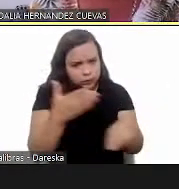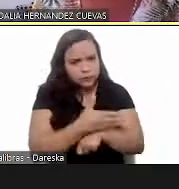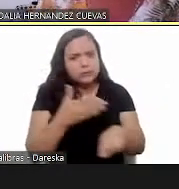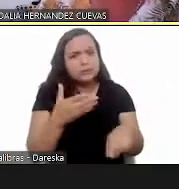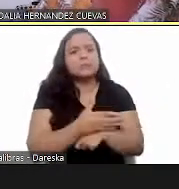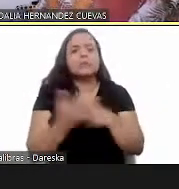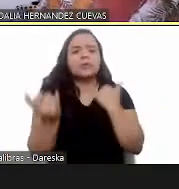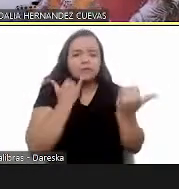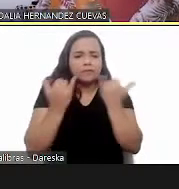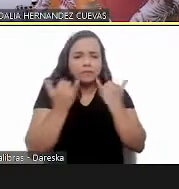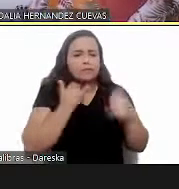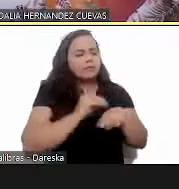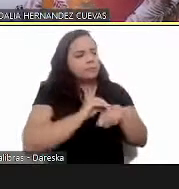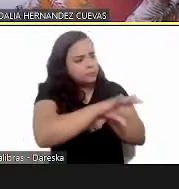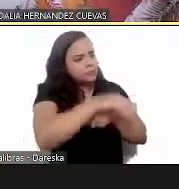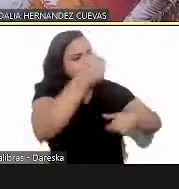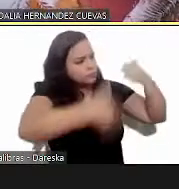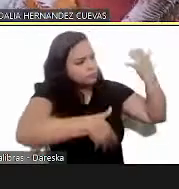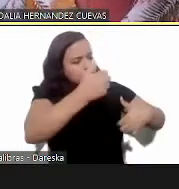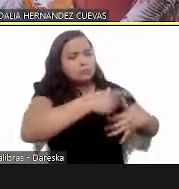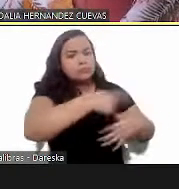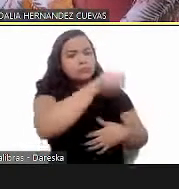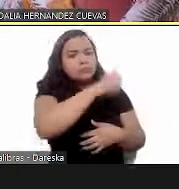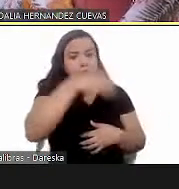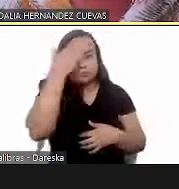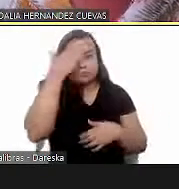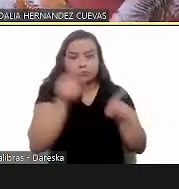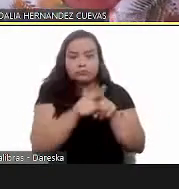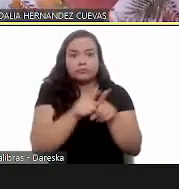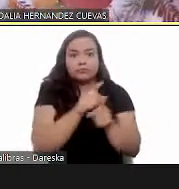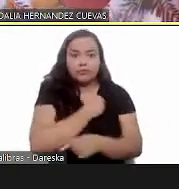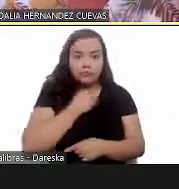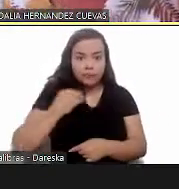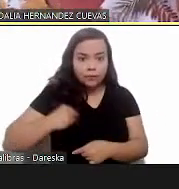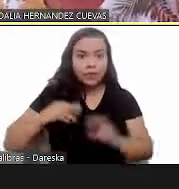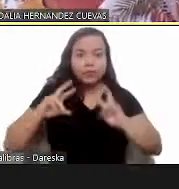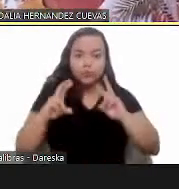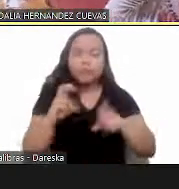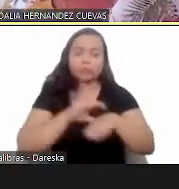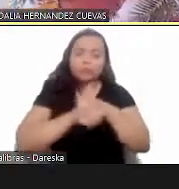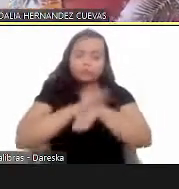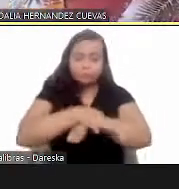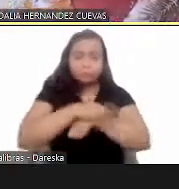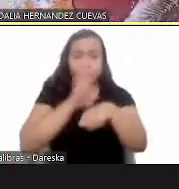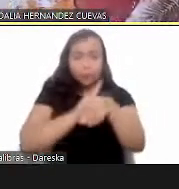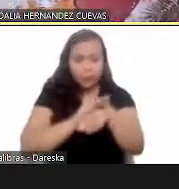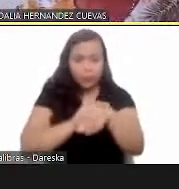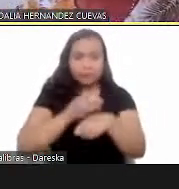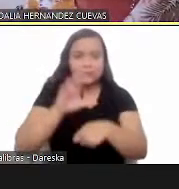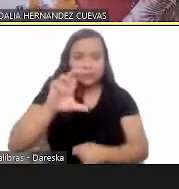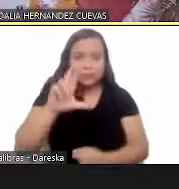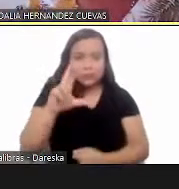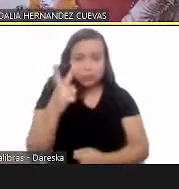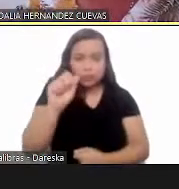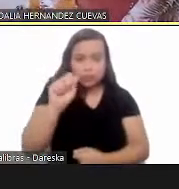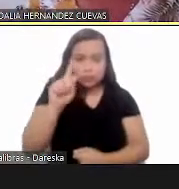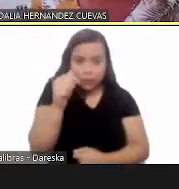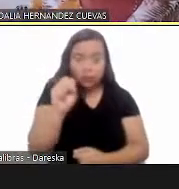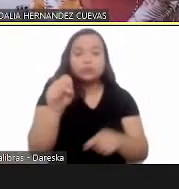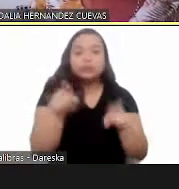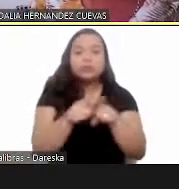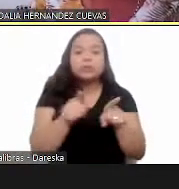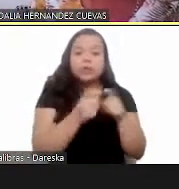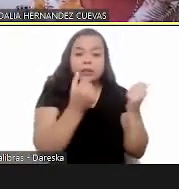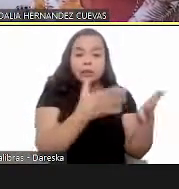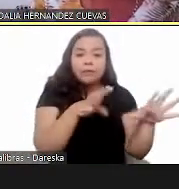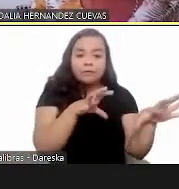in information and communication on chagas disease but here we come back to the same